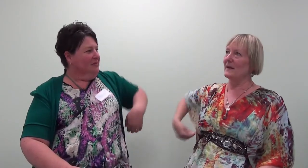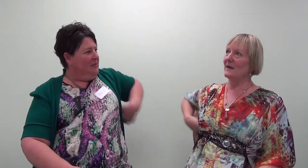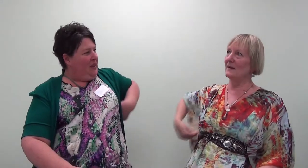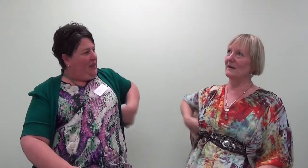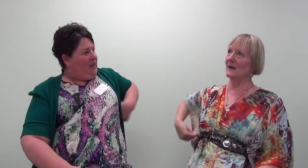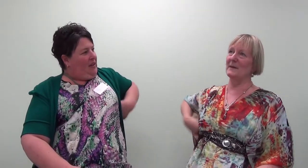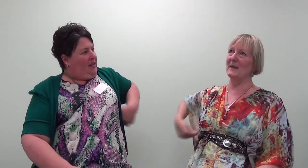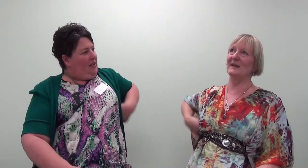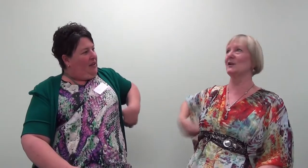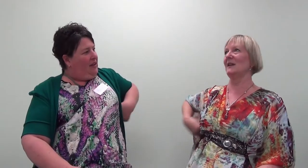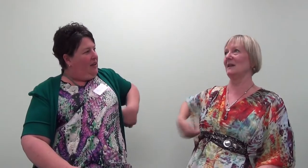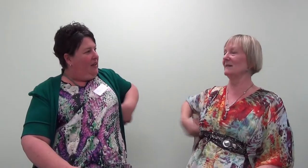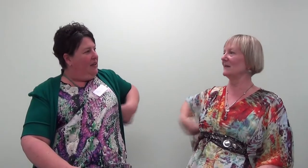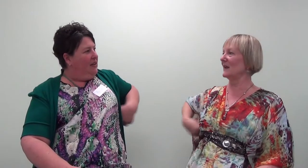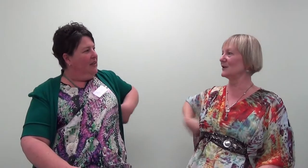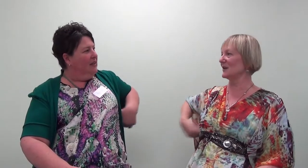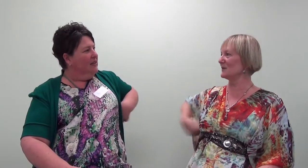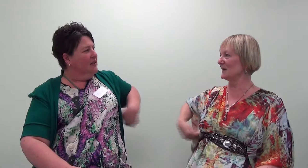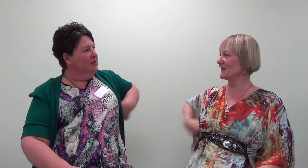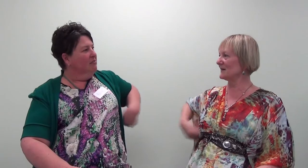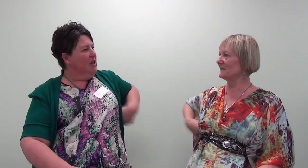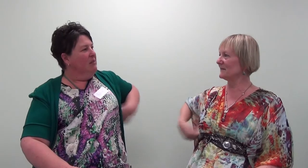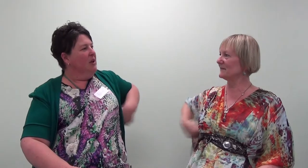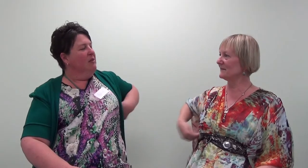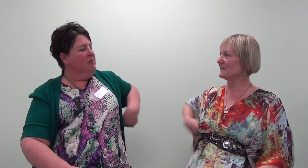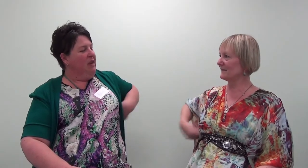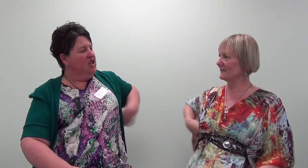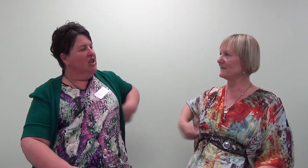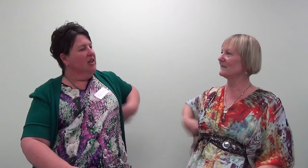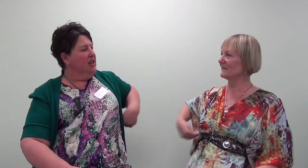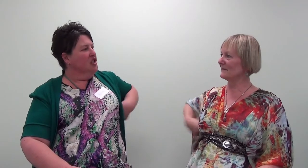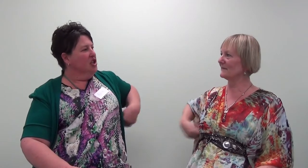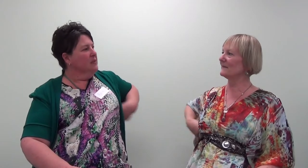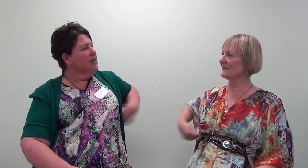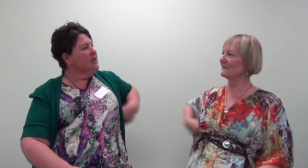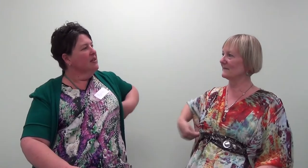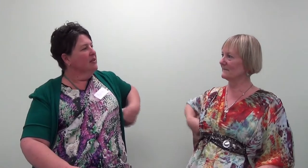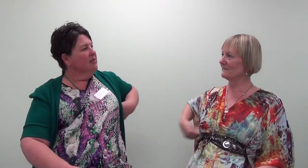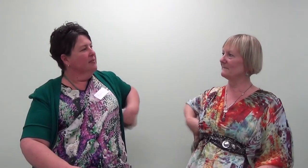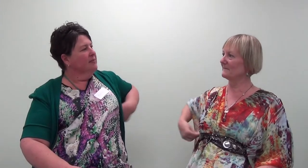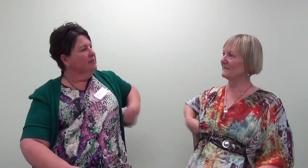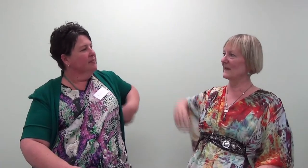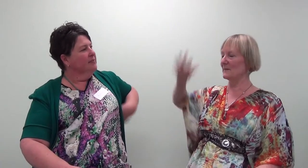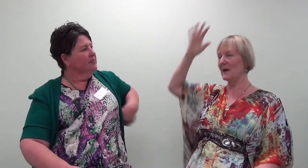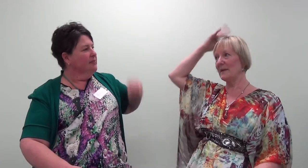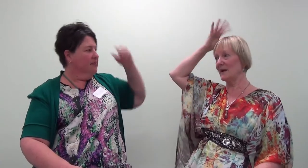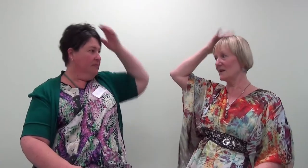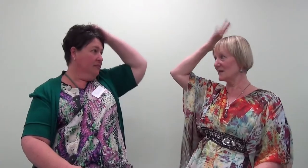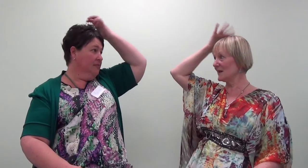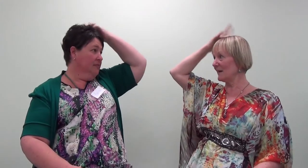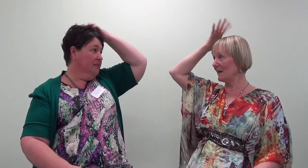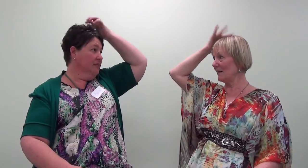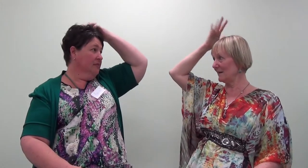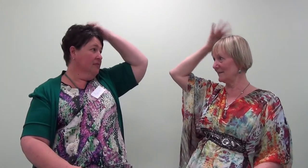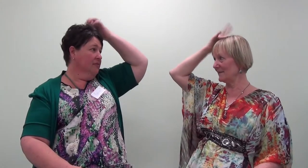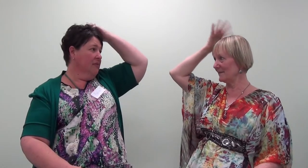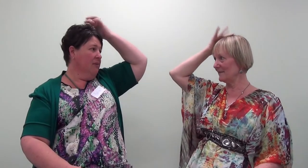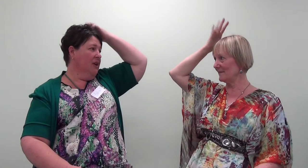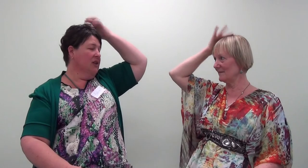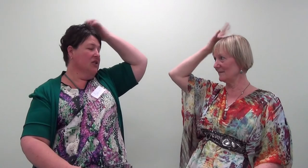Maybe I'm imagining their judgements. Maybe I'm imagining their judgements. Maybe I can just let it go. Maybe I can